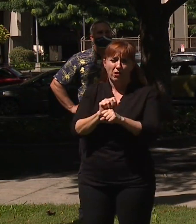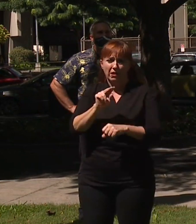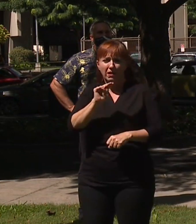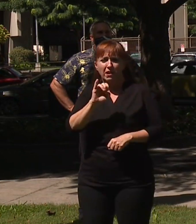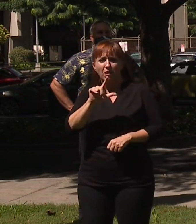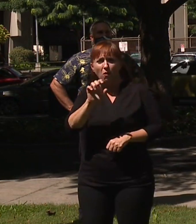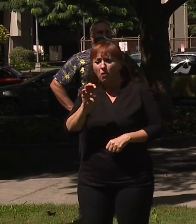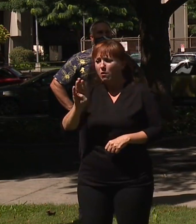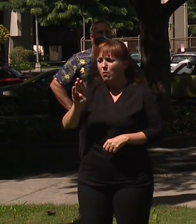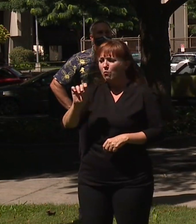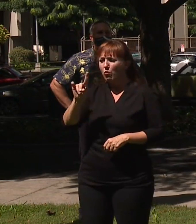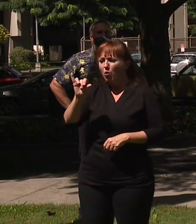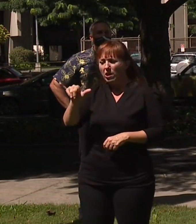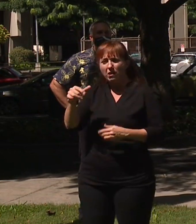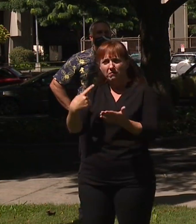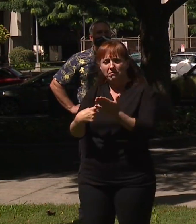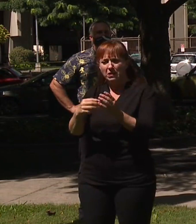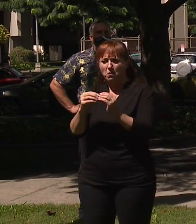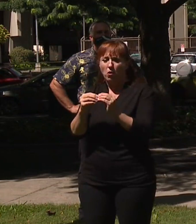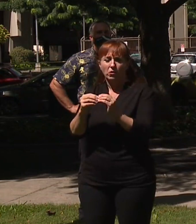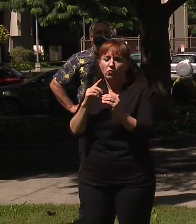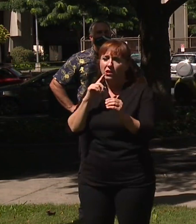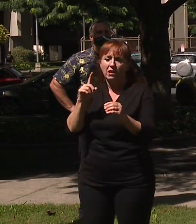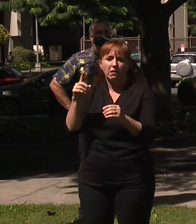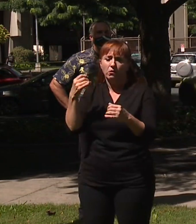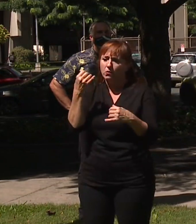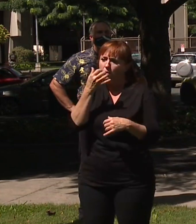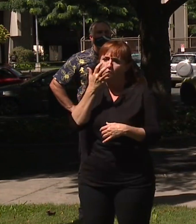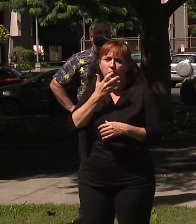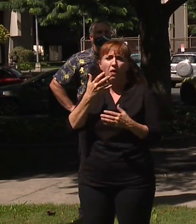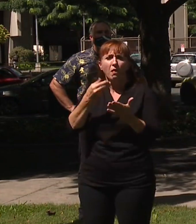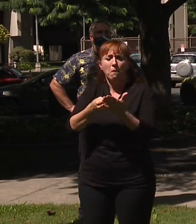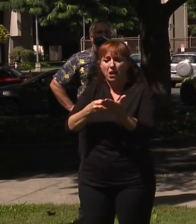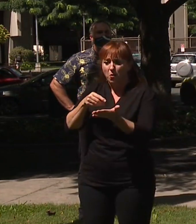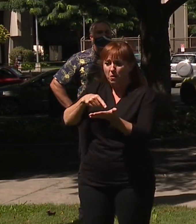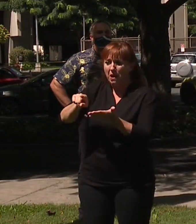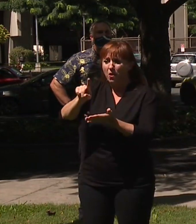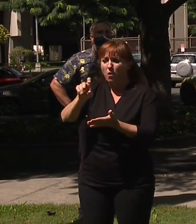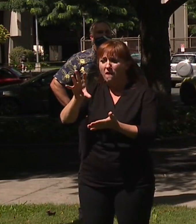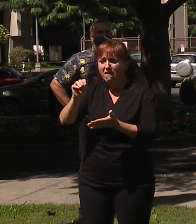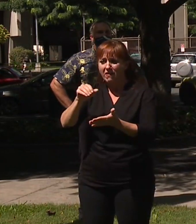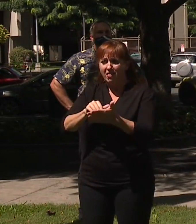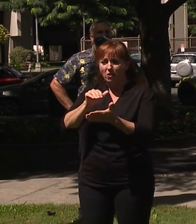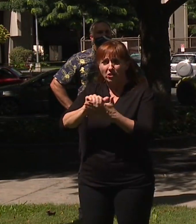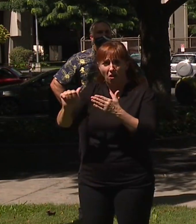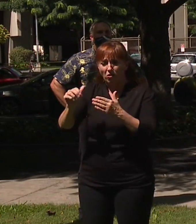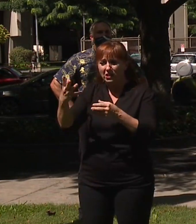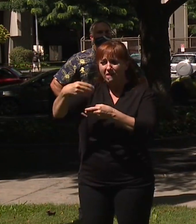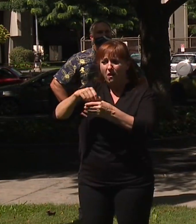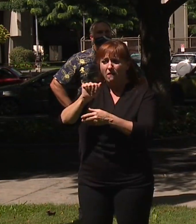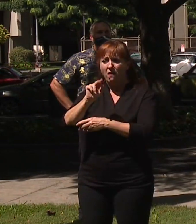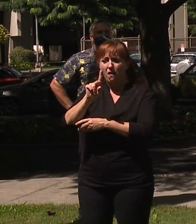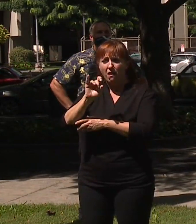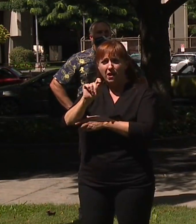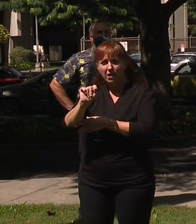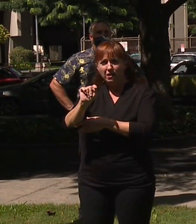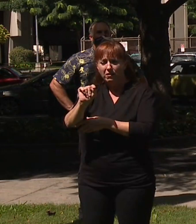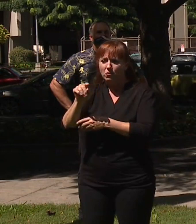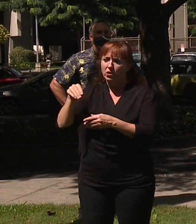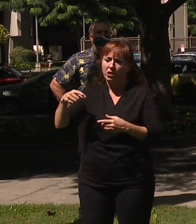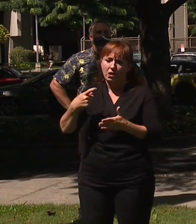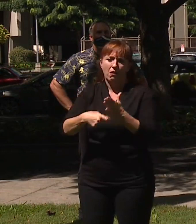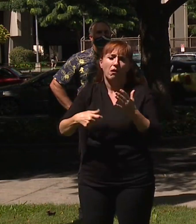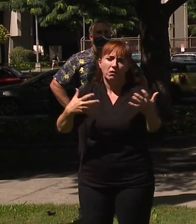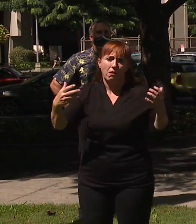Brody can probably speak to this, there's probably far more than $150,000 in that work to go do all that detailed audit but that's part of the